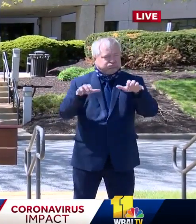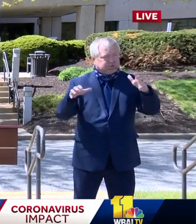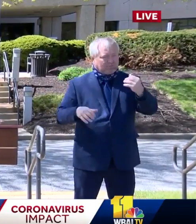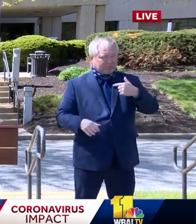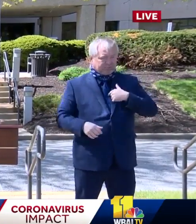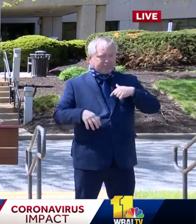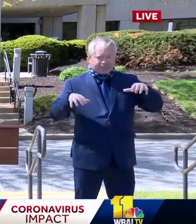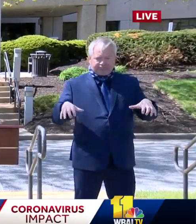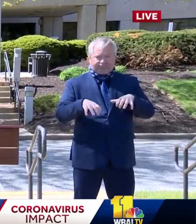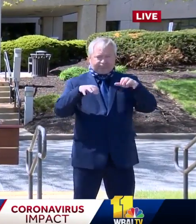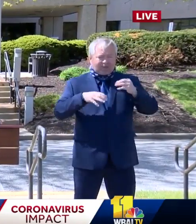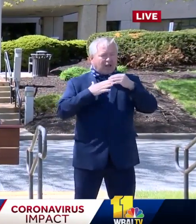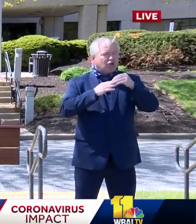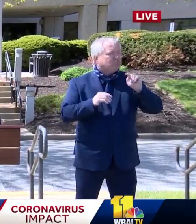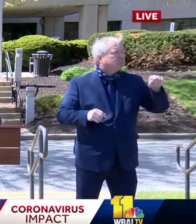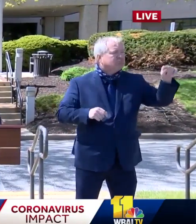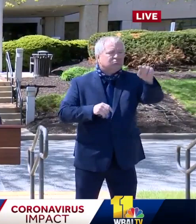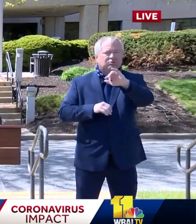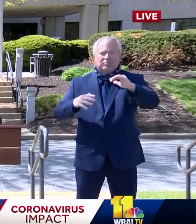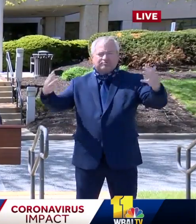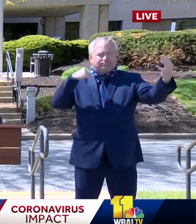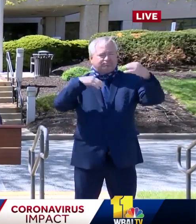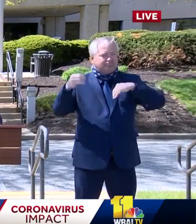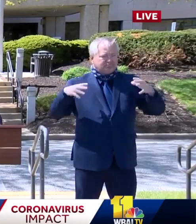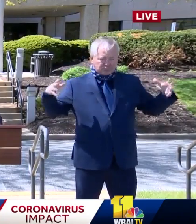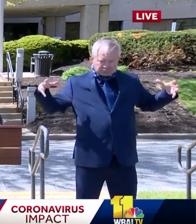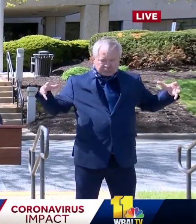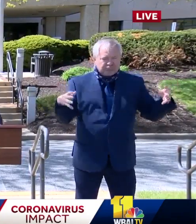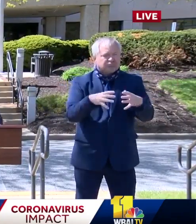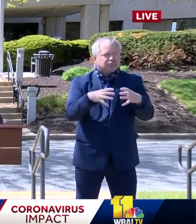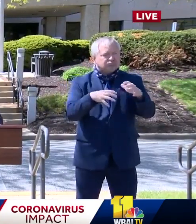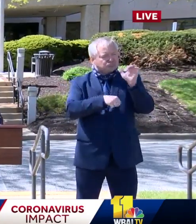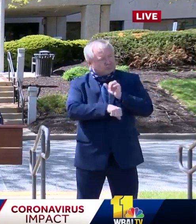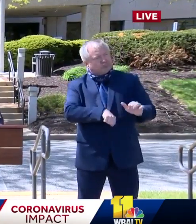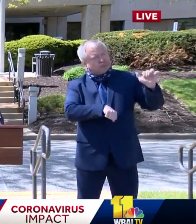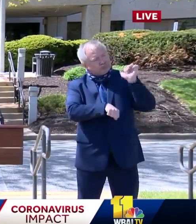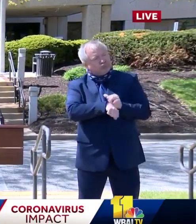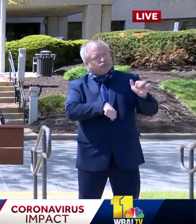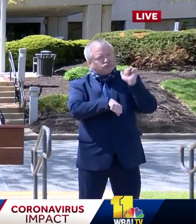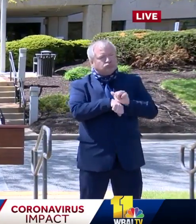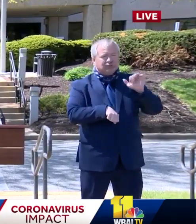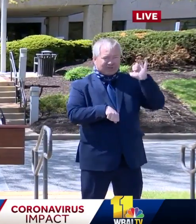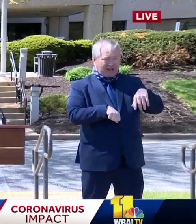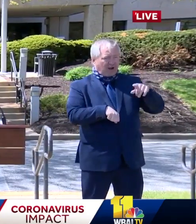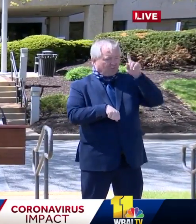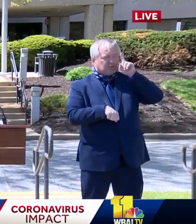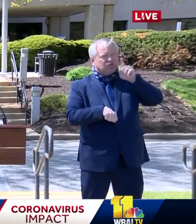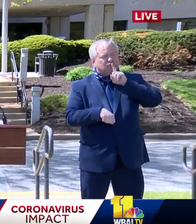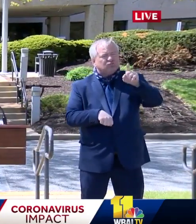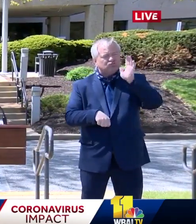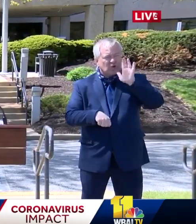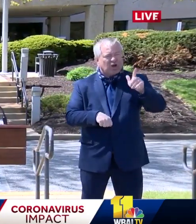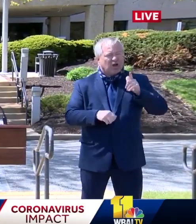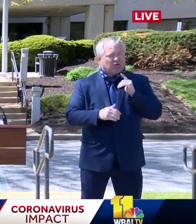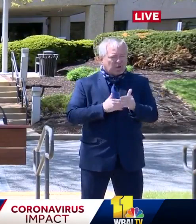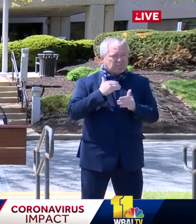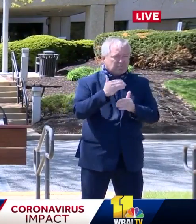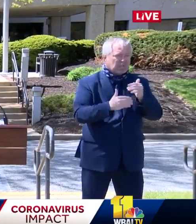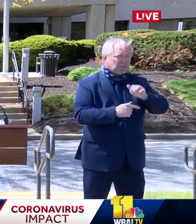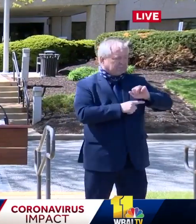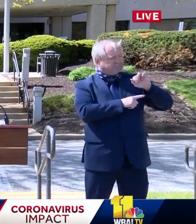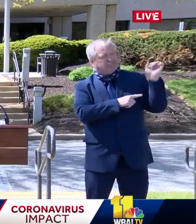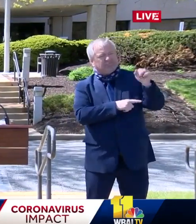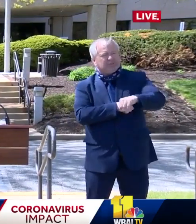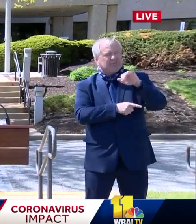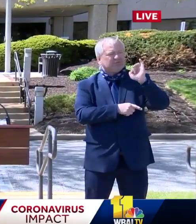who are here throughout the state, all of our collective efforts as a state and as a county will ensure that we will come through this stronger than we